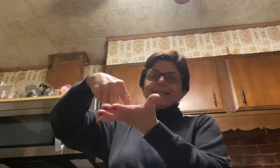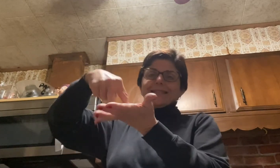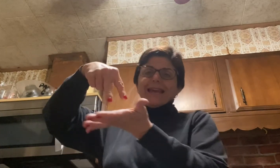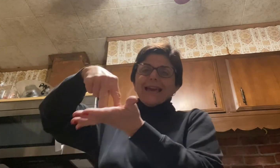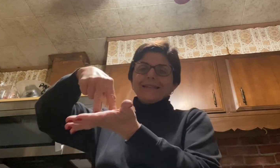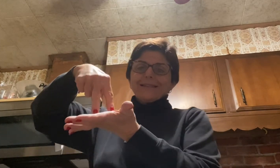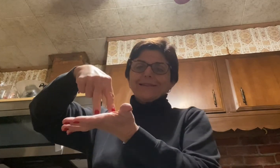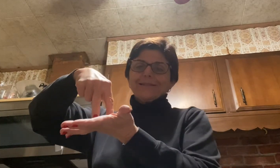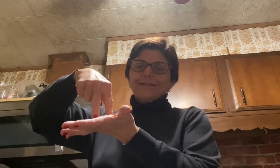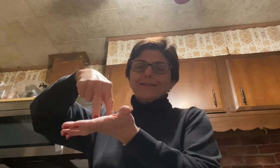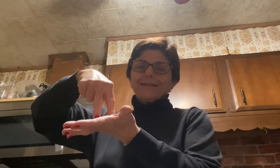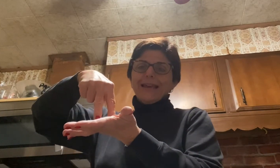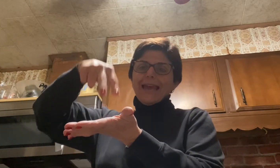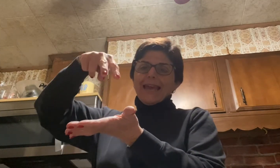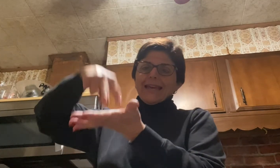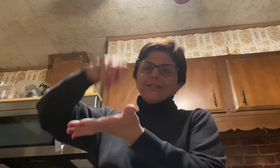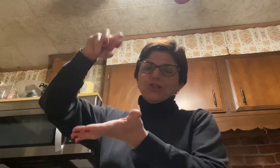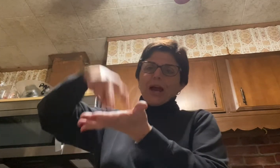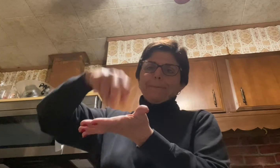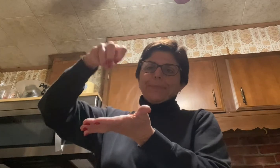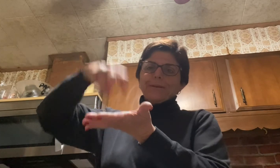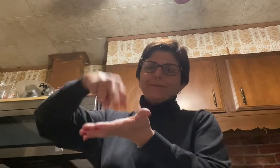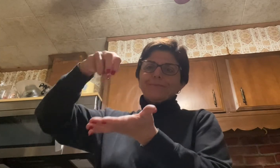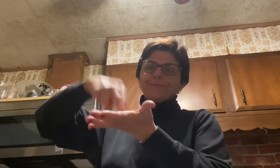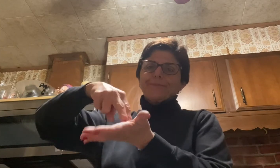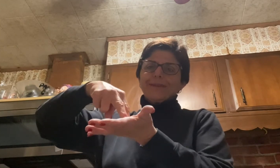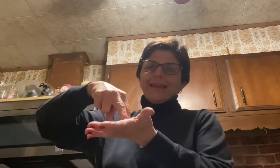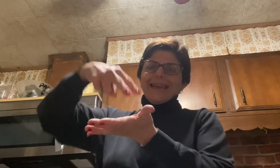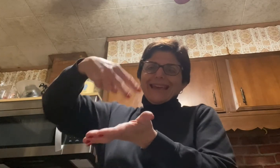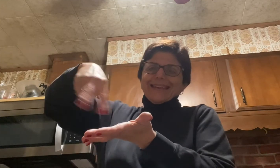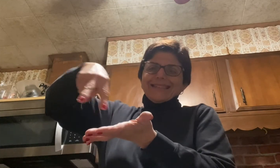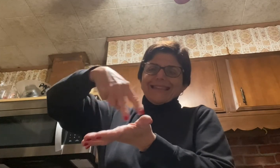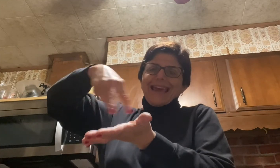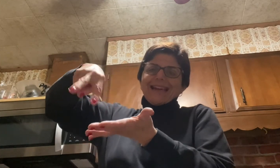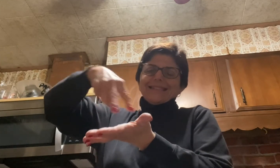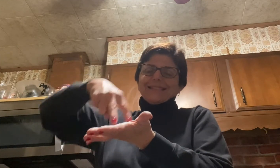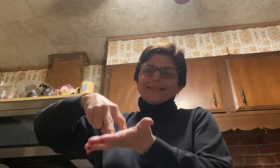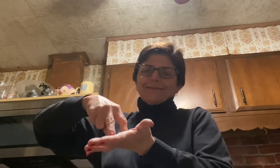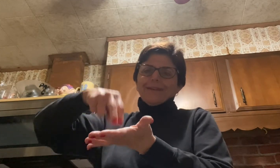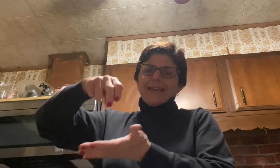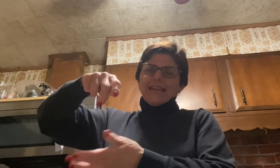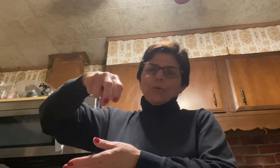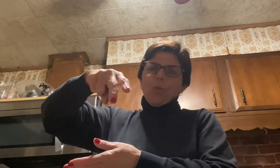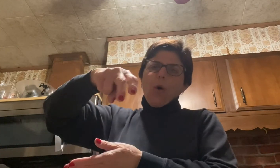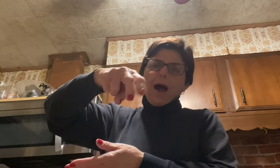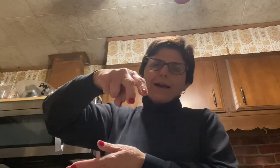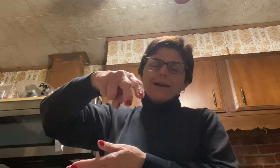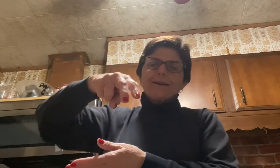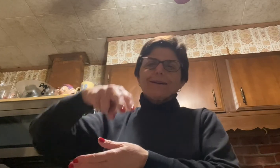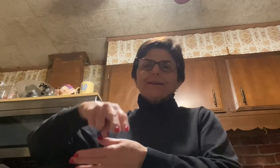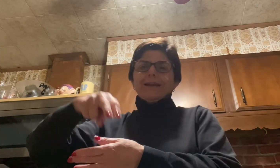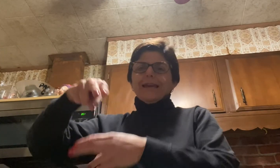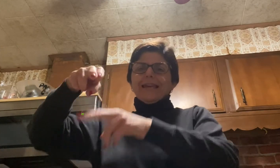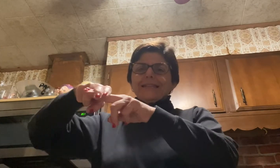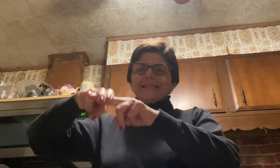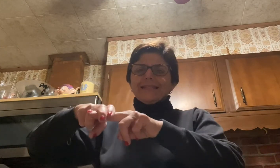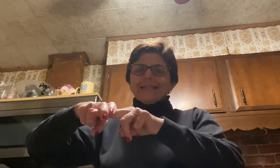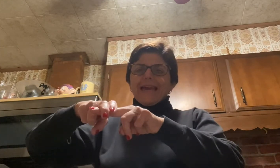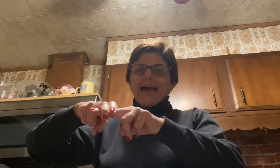stand. He can jump. He can dance. He can walk. He can sit down.